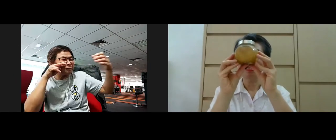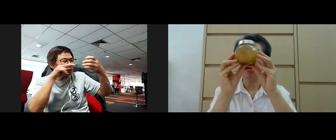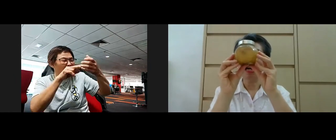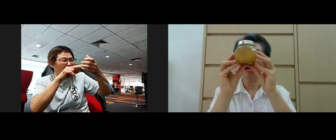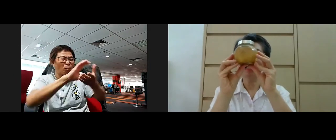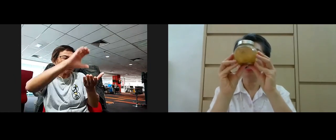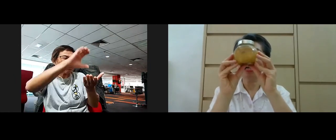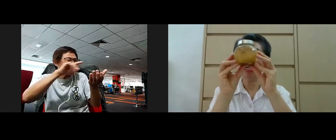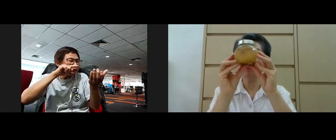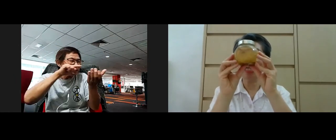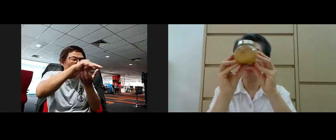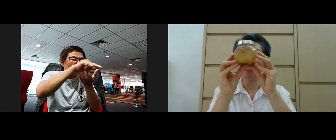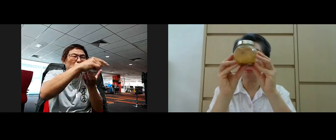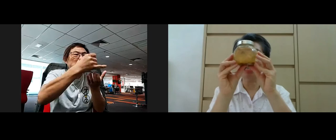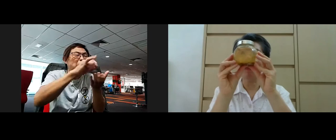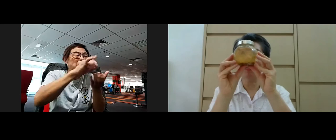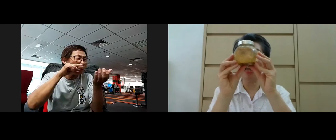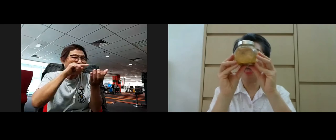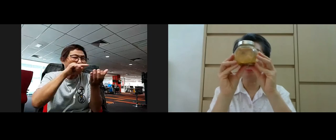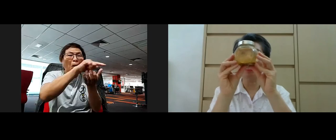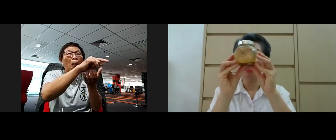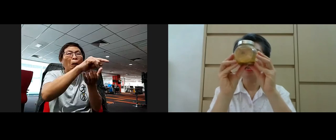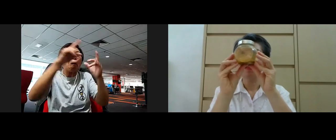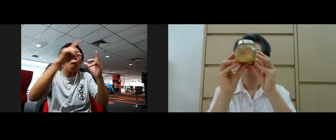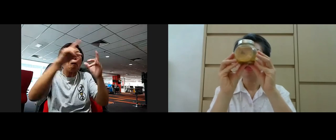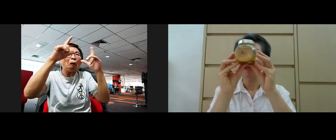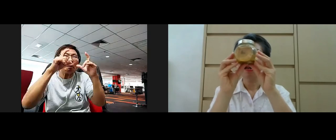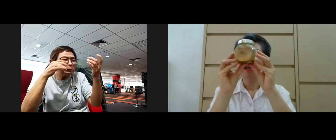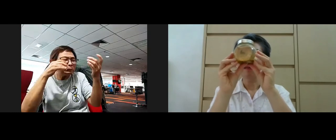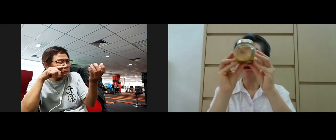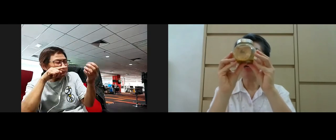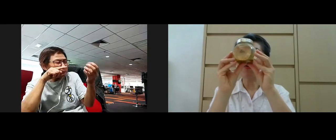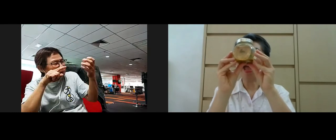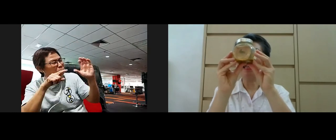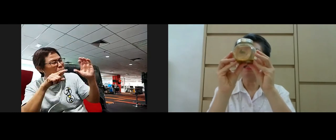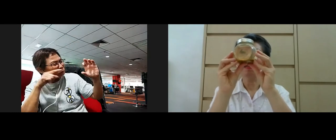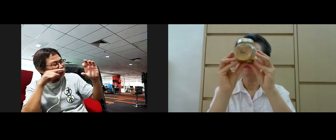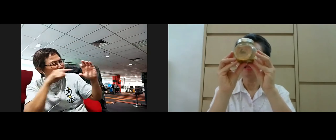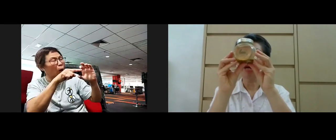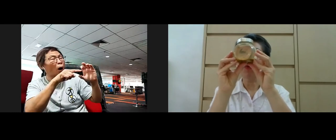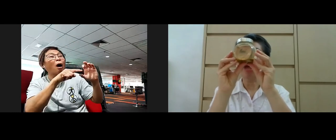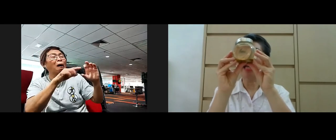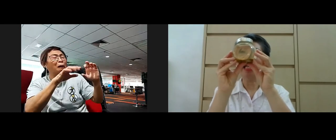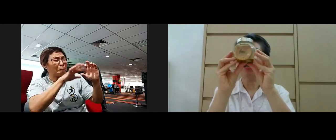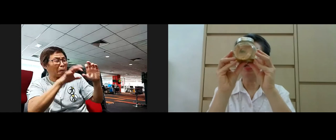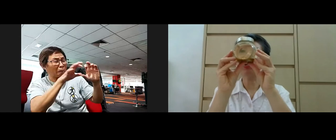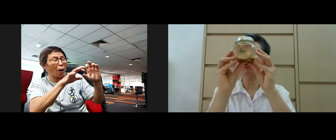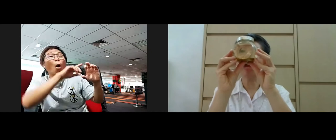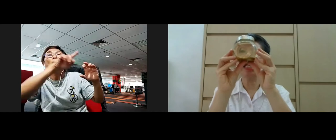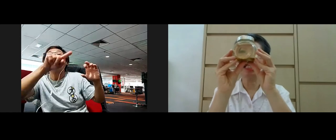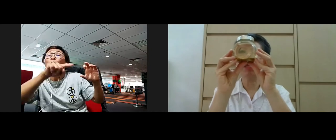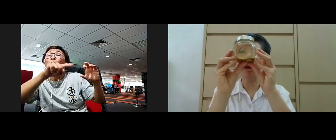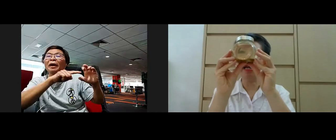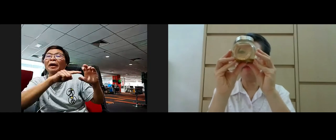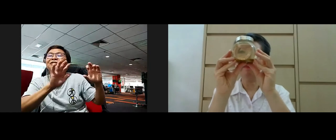yeah I can't I can't look at the camera lens but when but when we